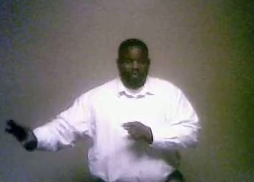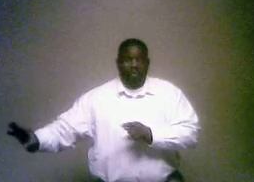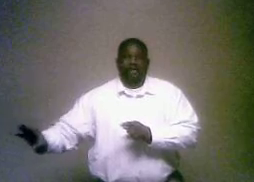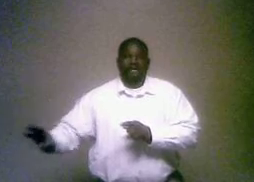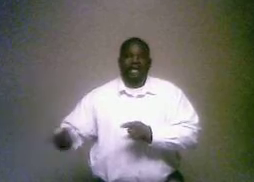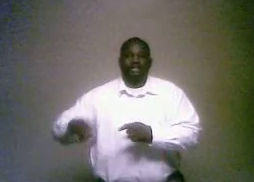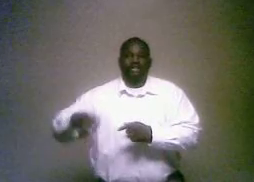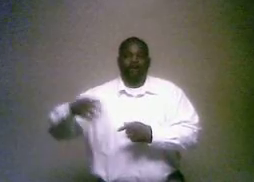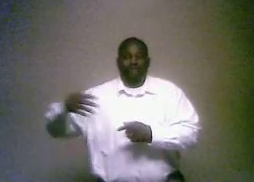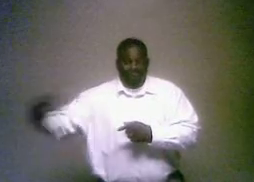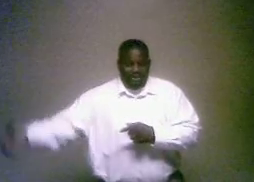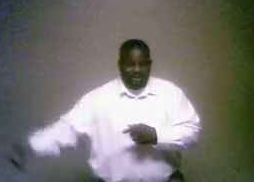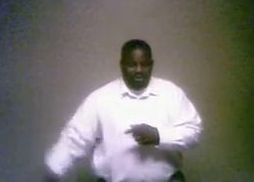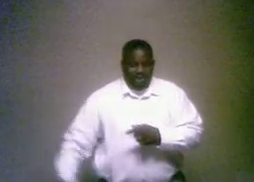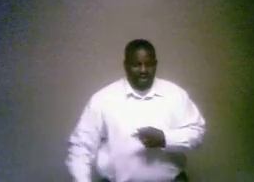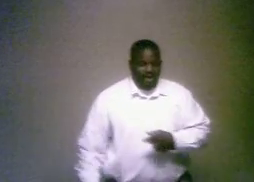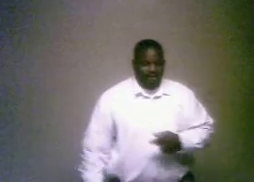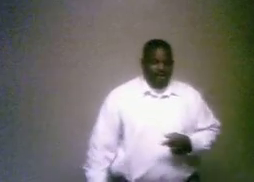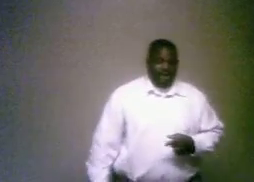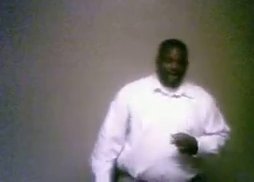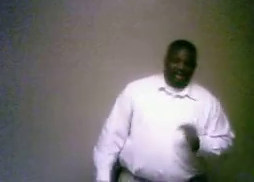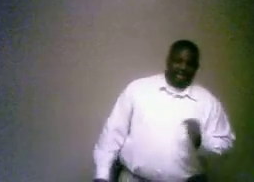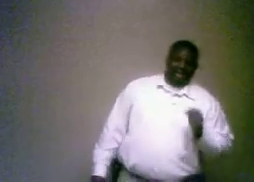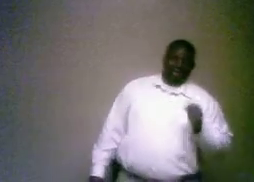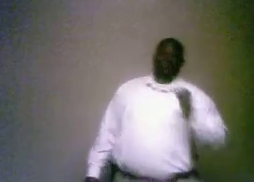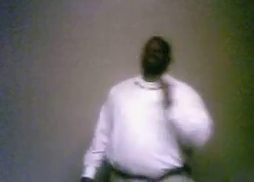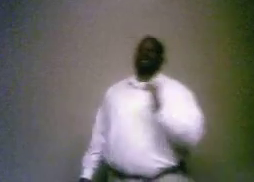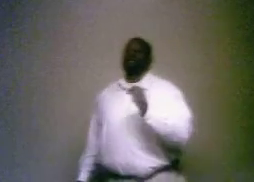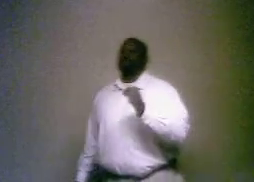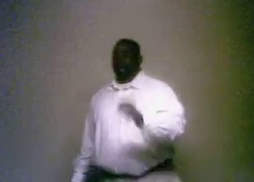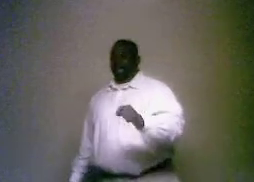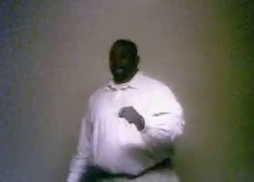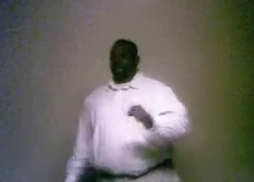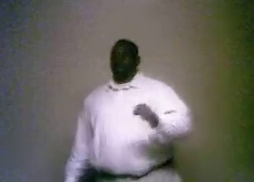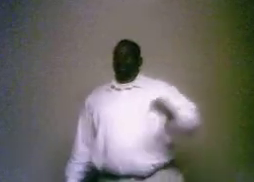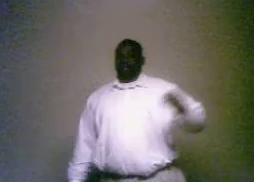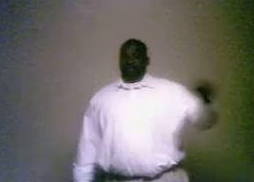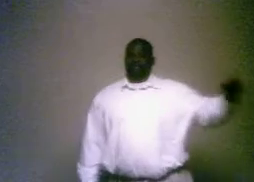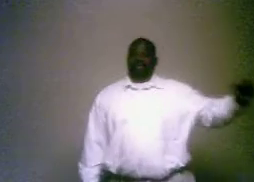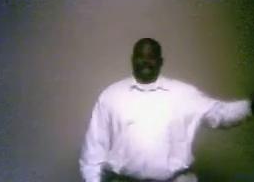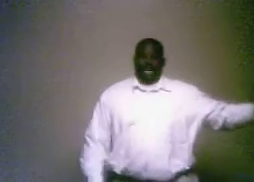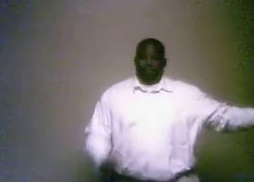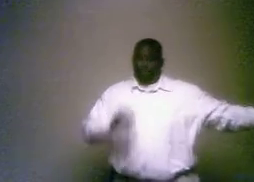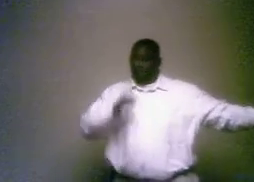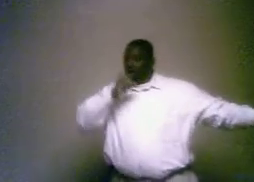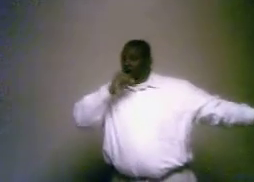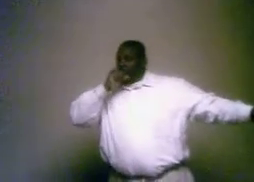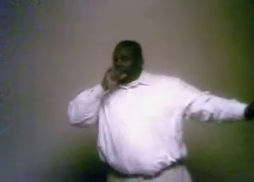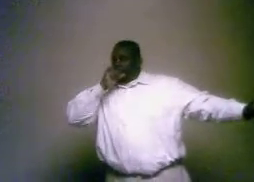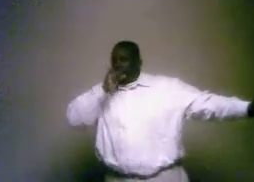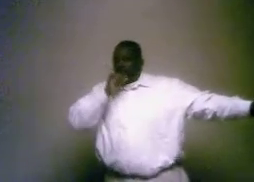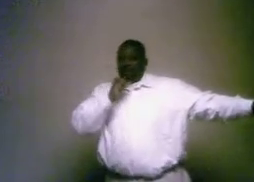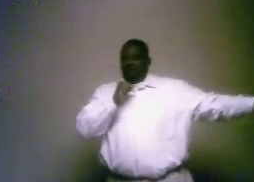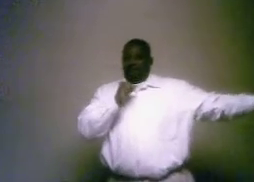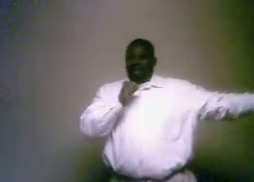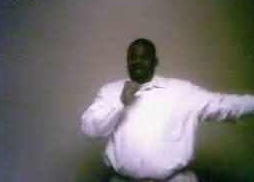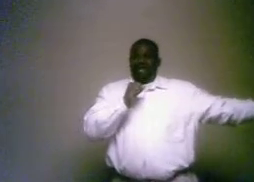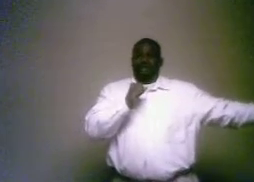cross now and he's always resurrected. So he's telling his disciples again, these were disciples that followed after the